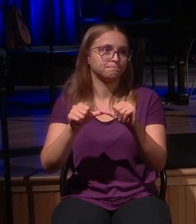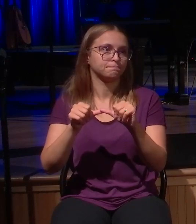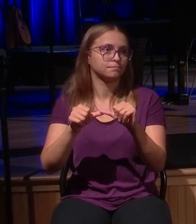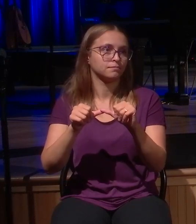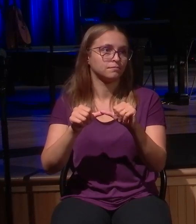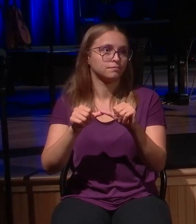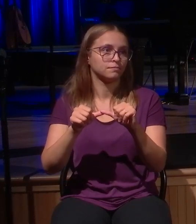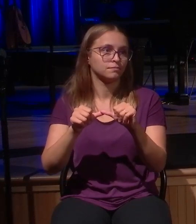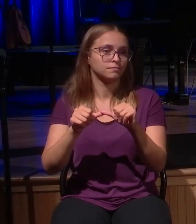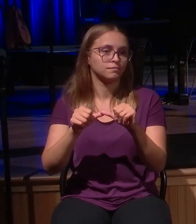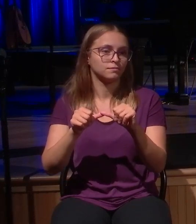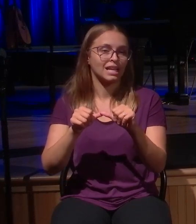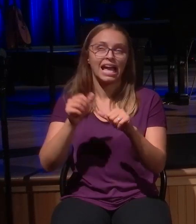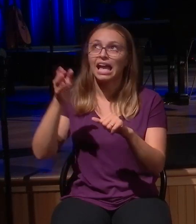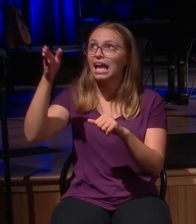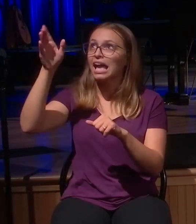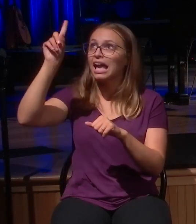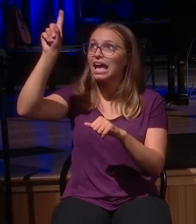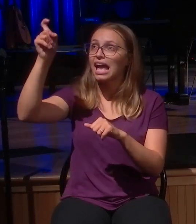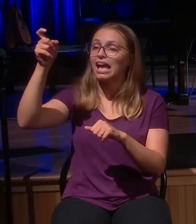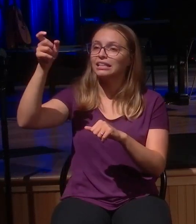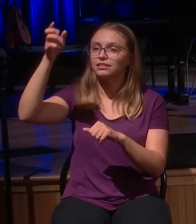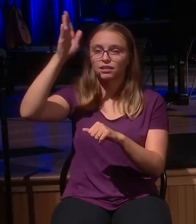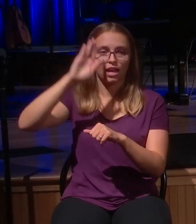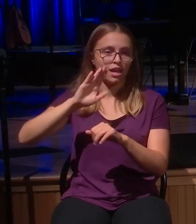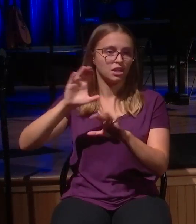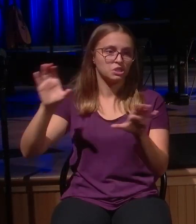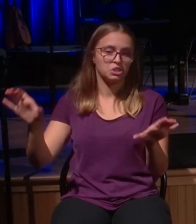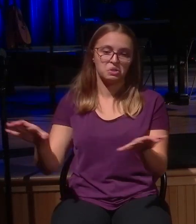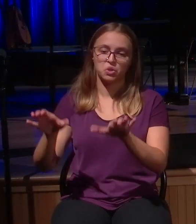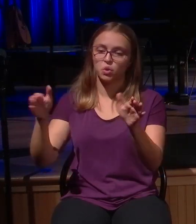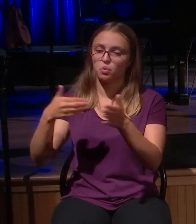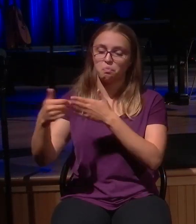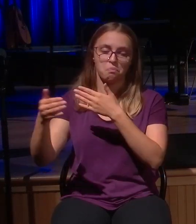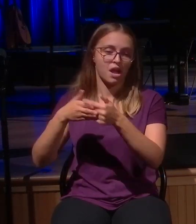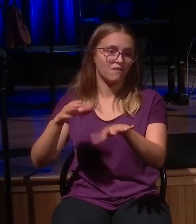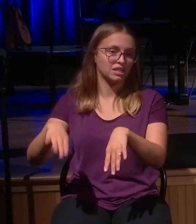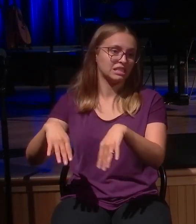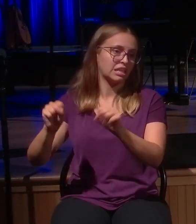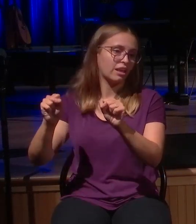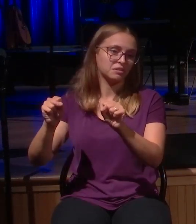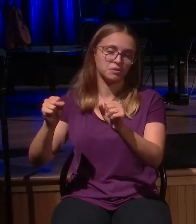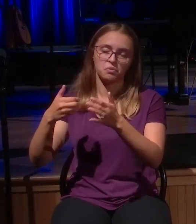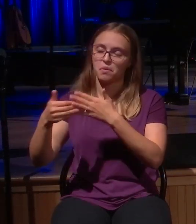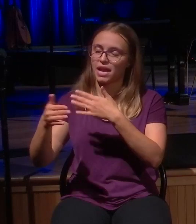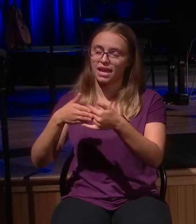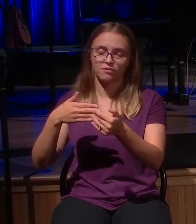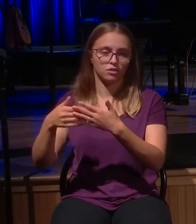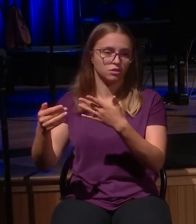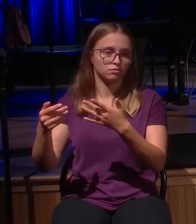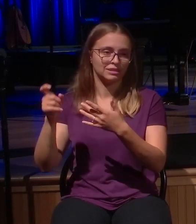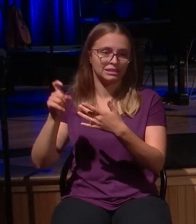help my prodigal, my son, my daughter, my grandson, my granddaughter, do whatever it takes that they come to their senses.